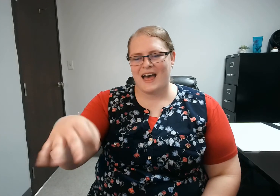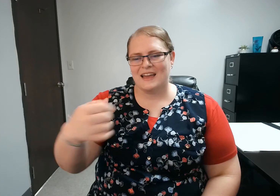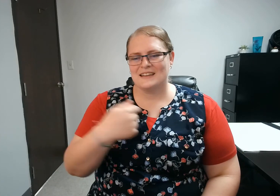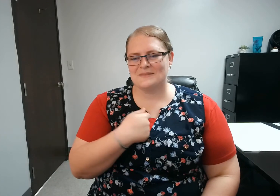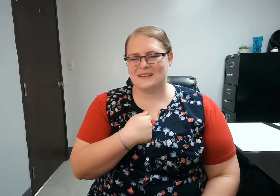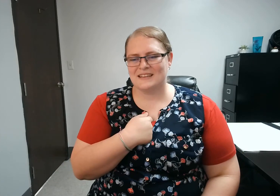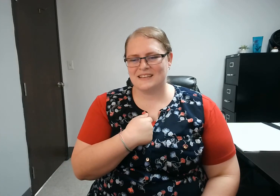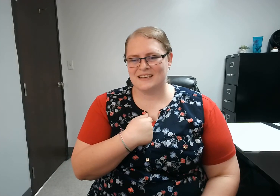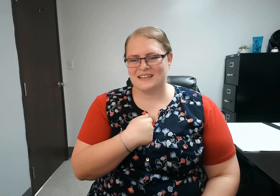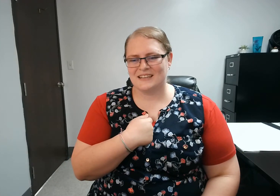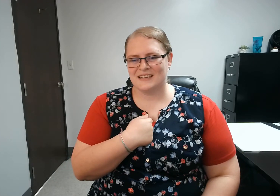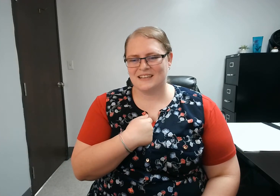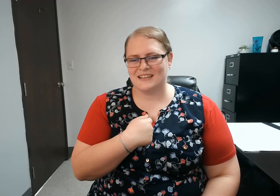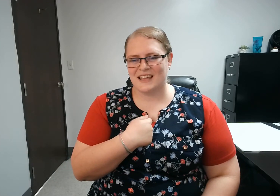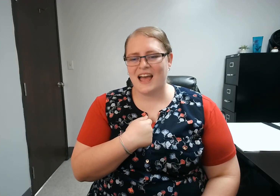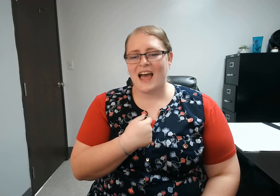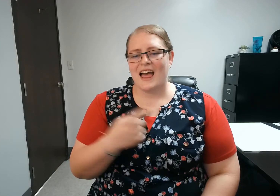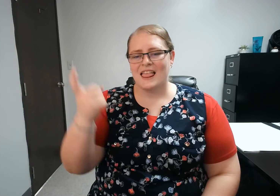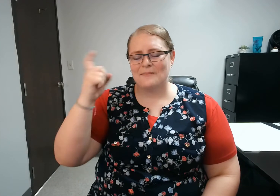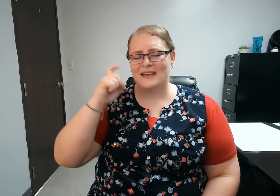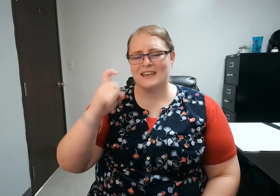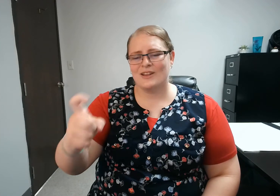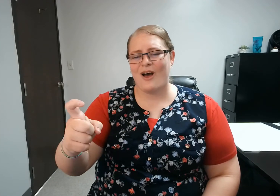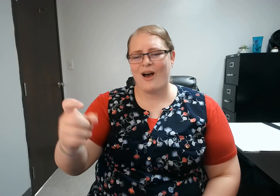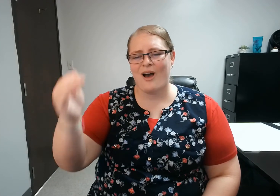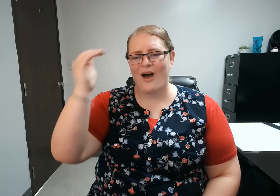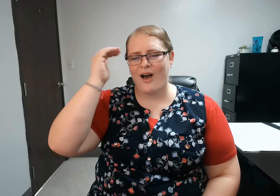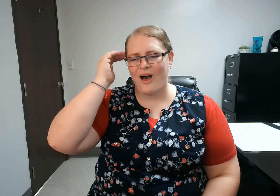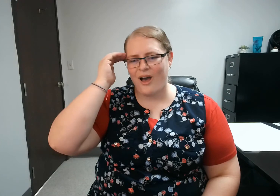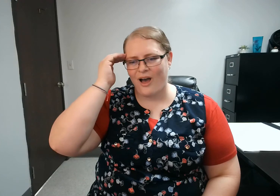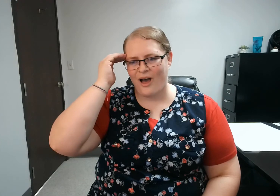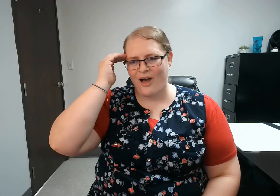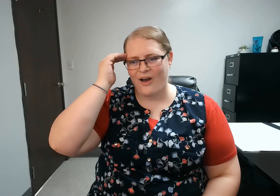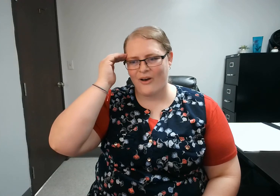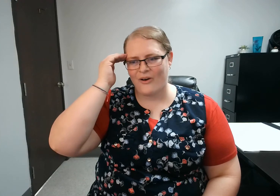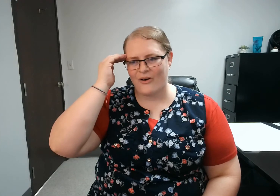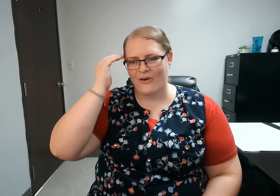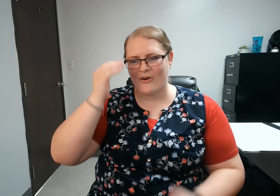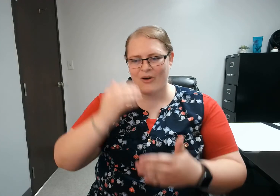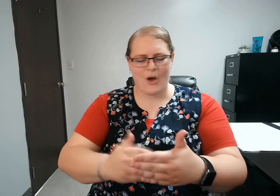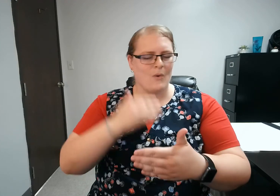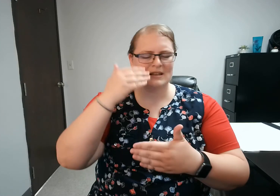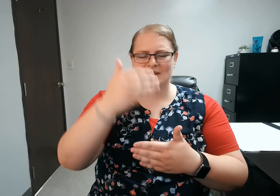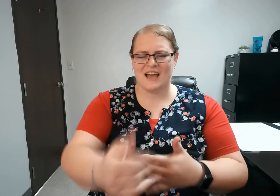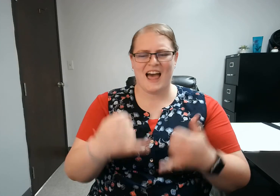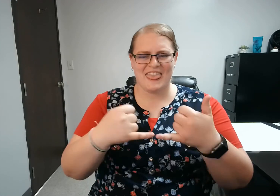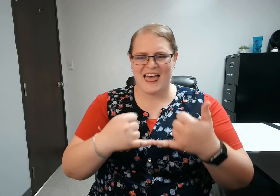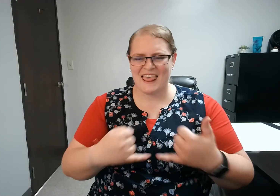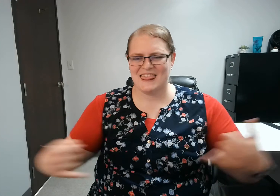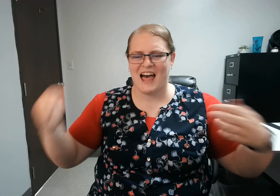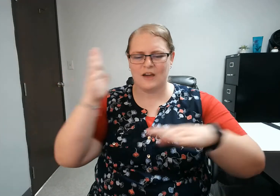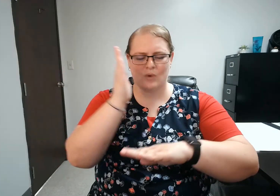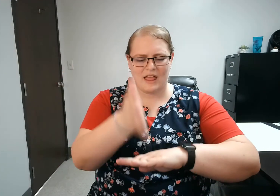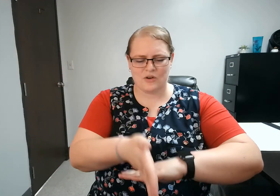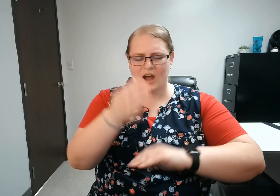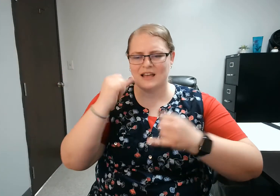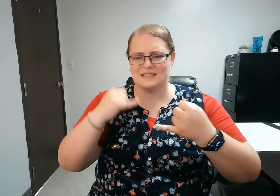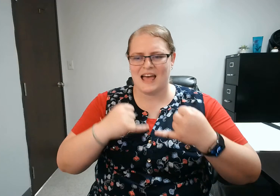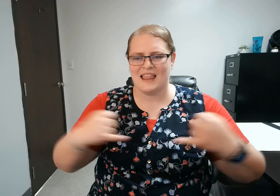me And let me know What's beyond that line Will I cross the